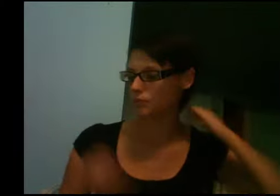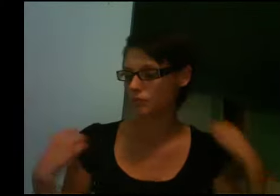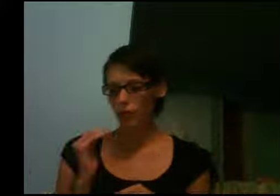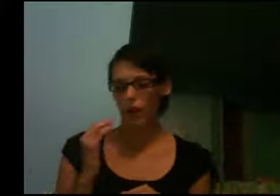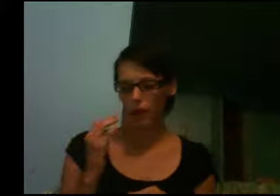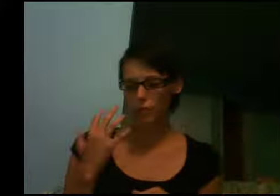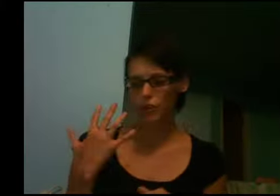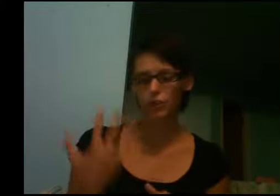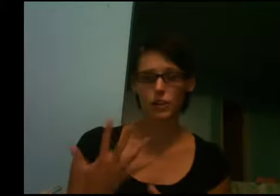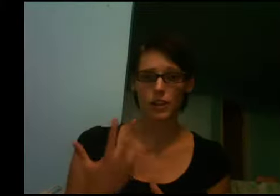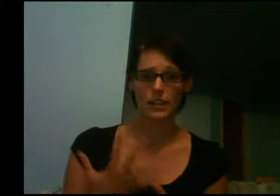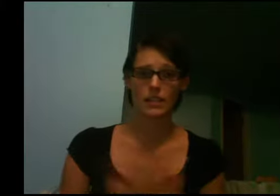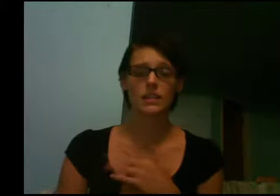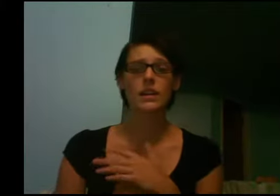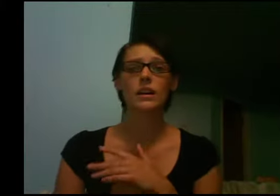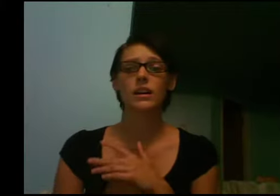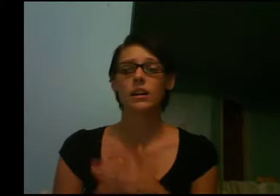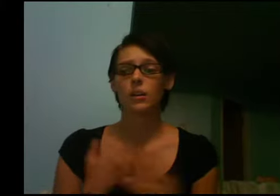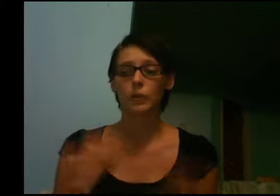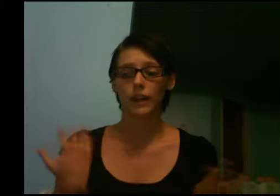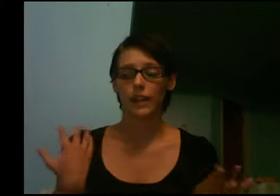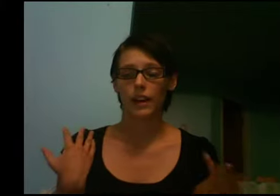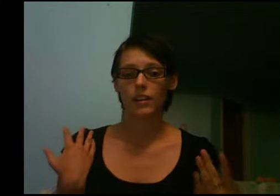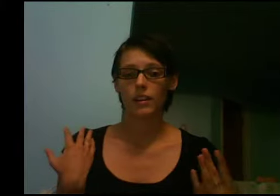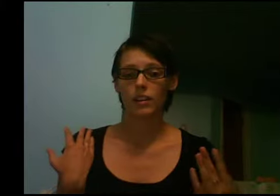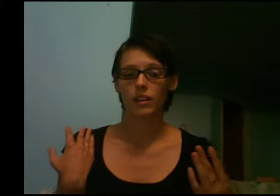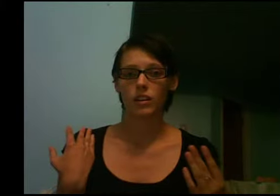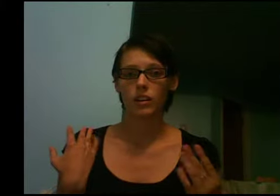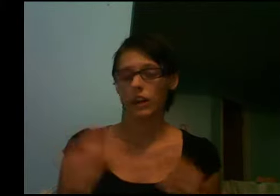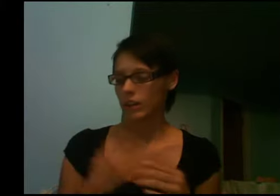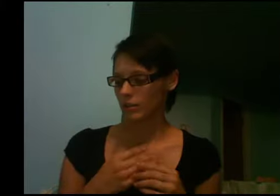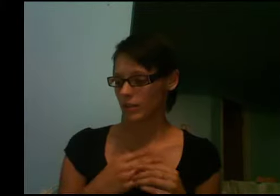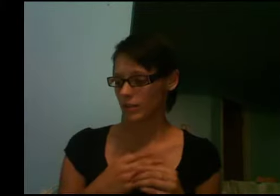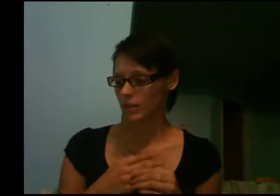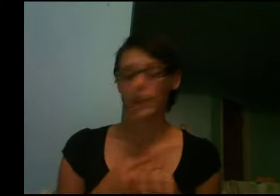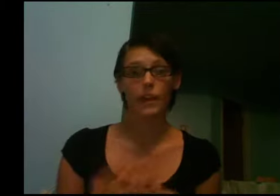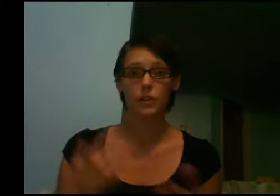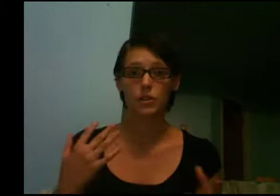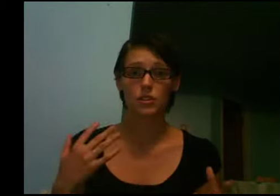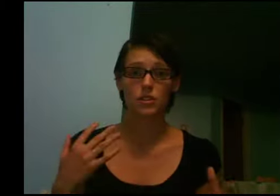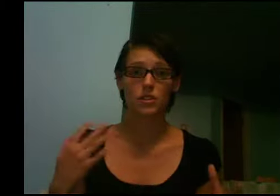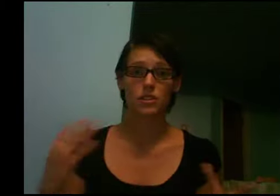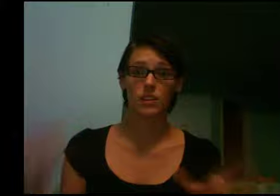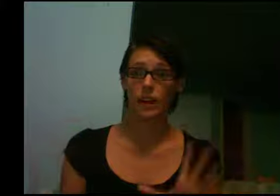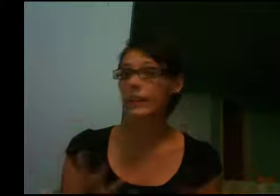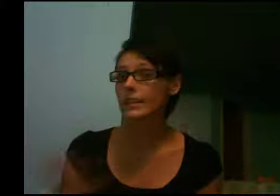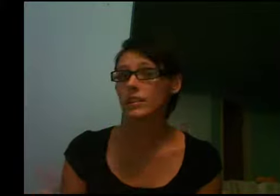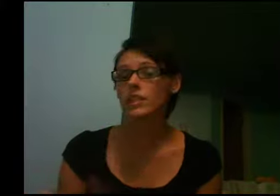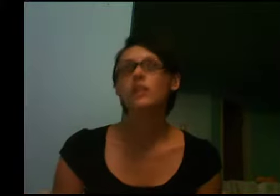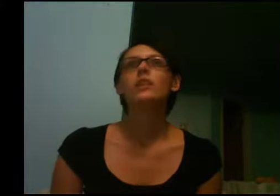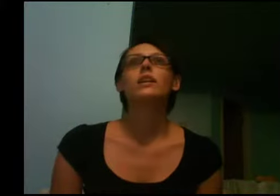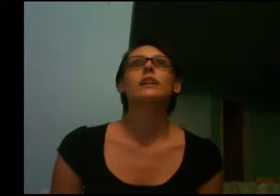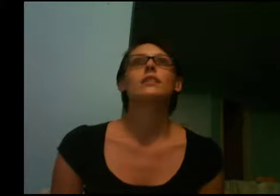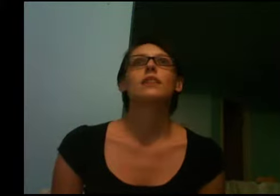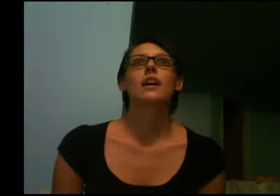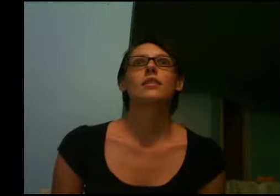for the first sentence, the way that sign language is designed is that